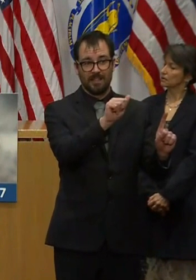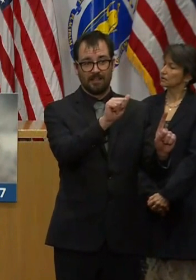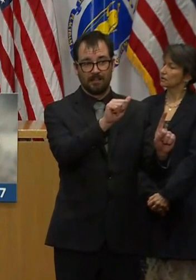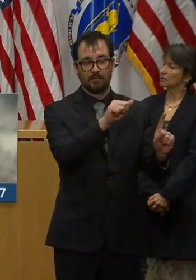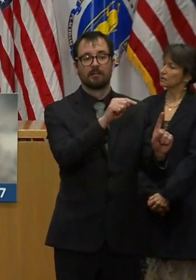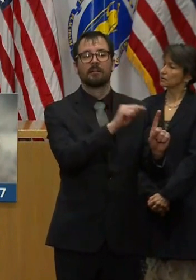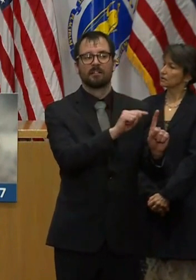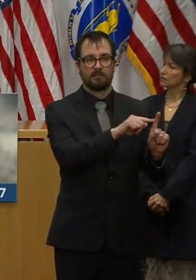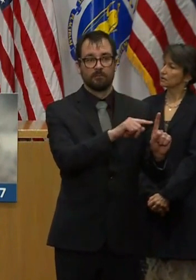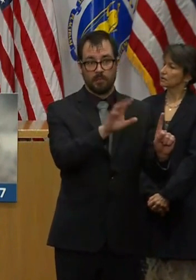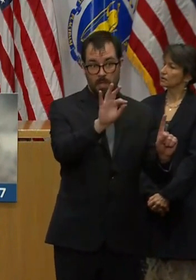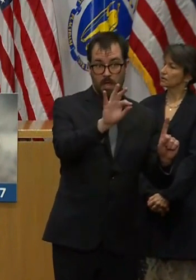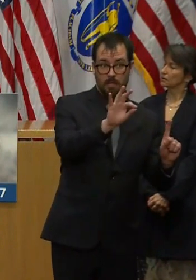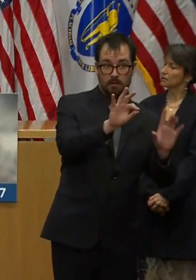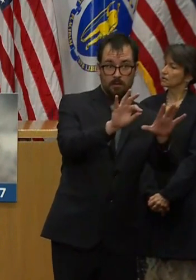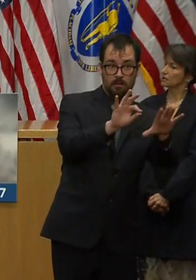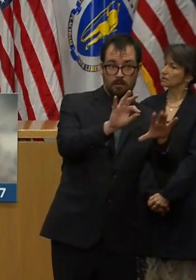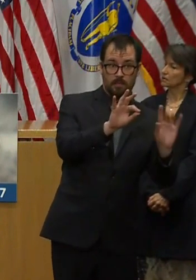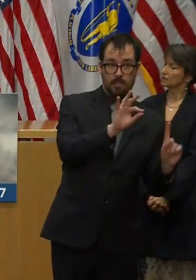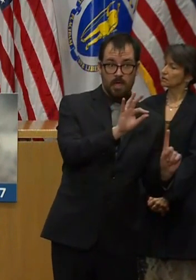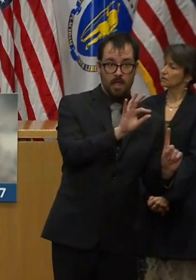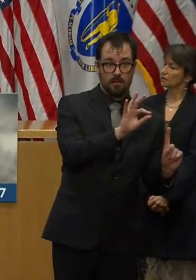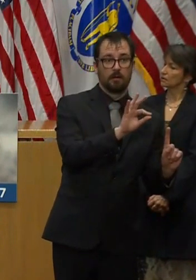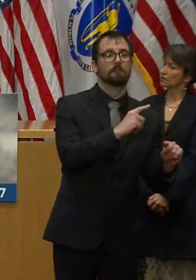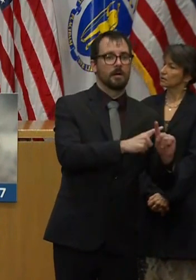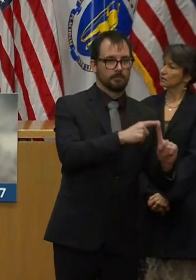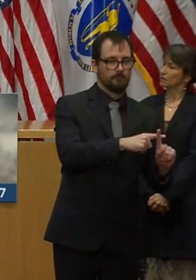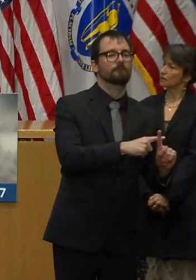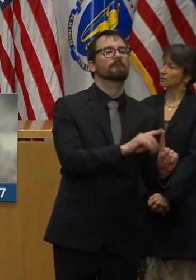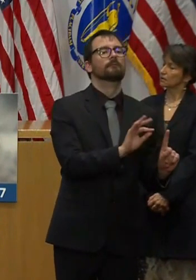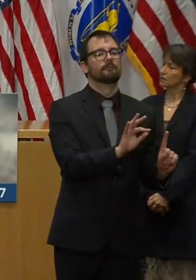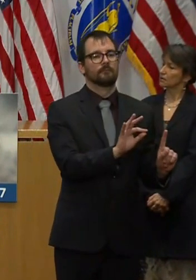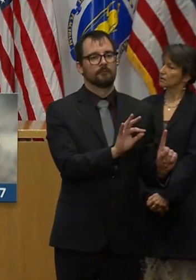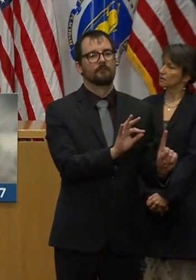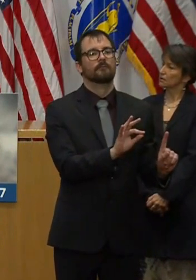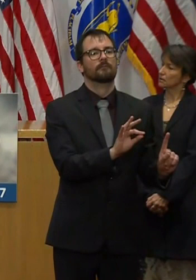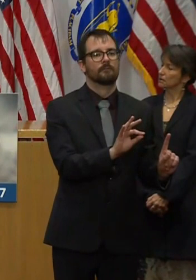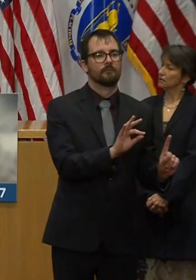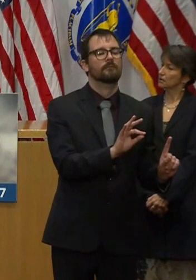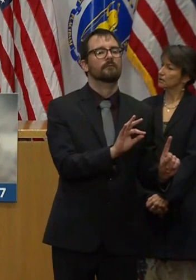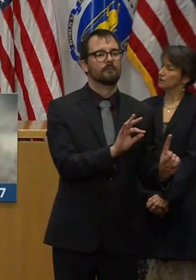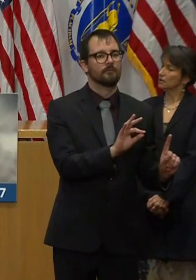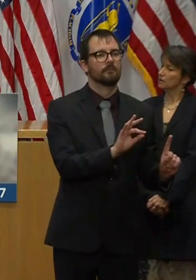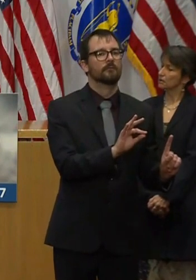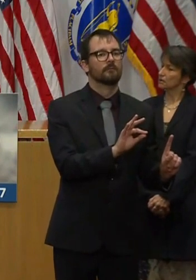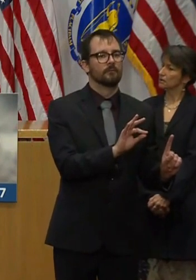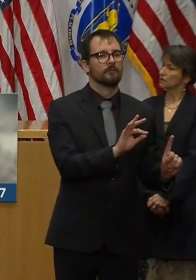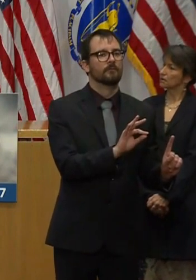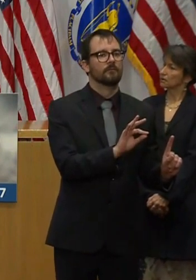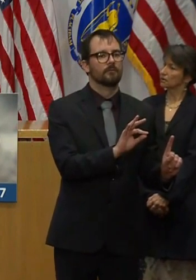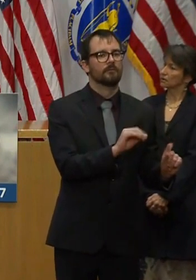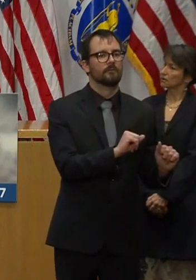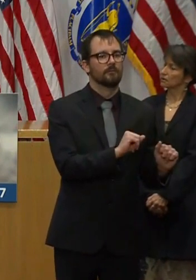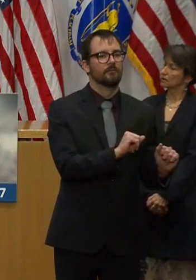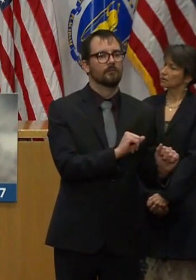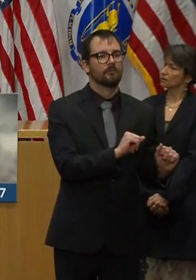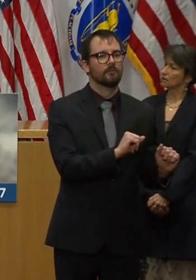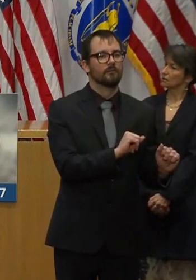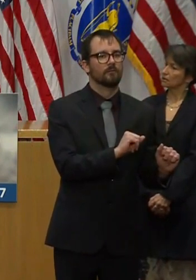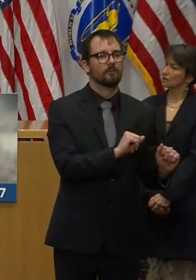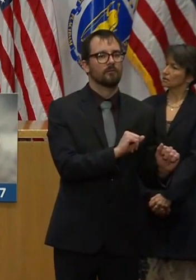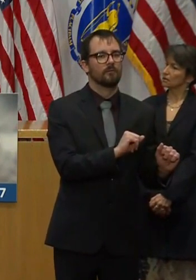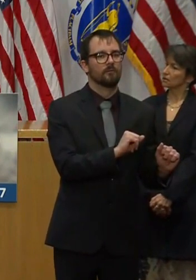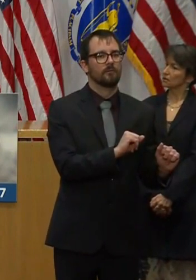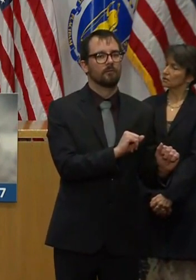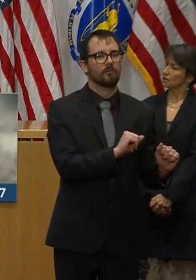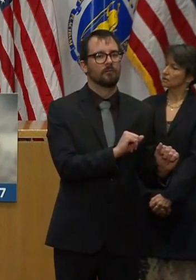We have created, under the leadership of Val Liptic, we have created basically separate zones